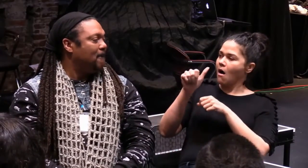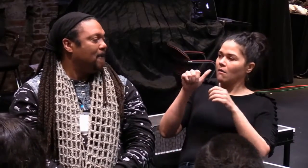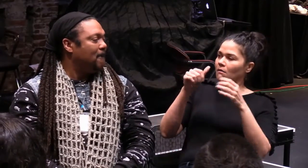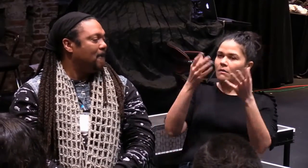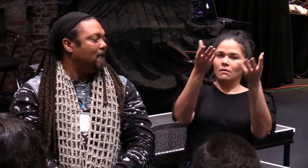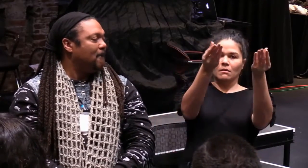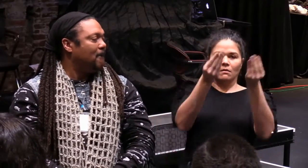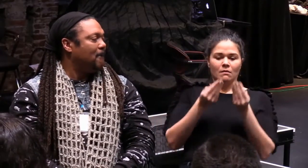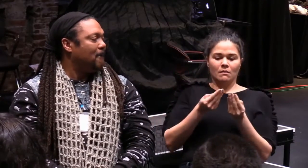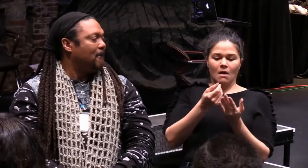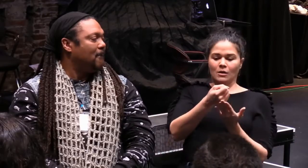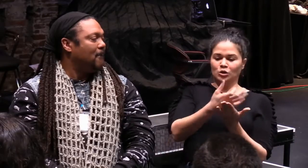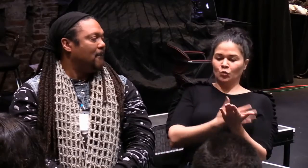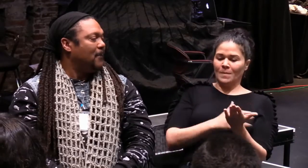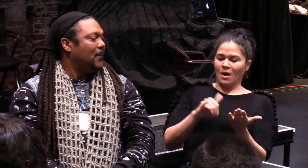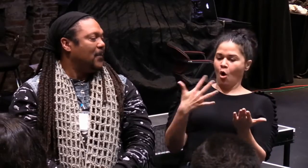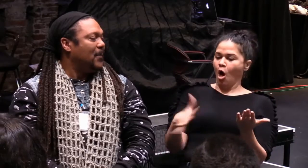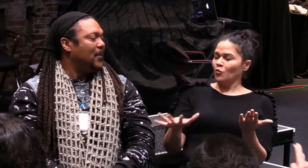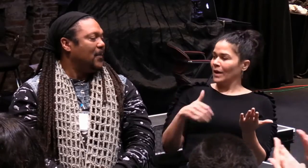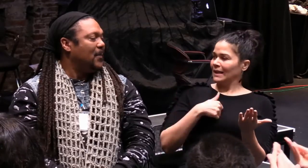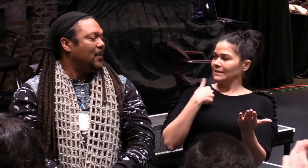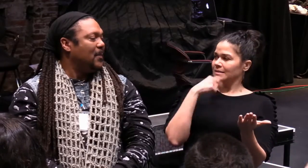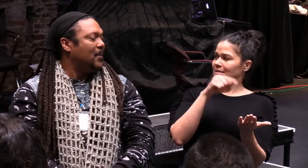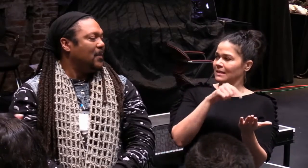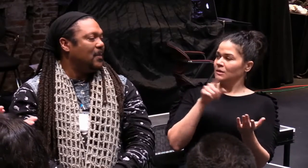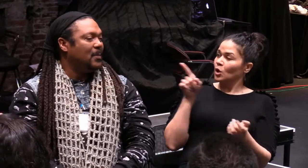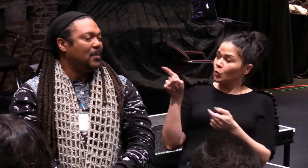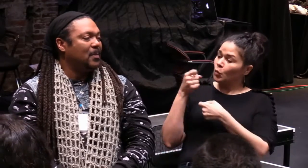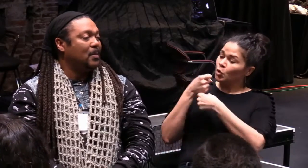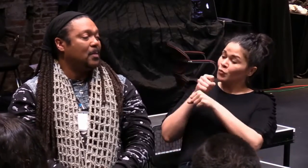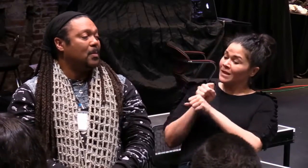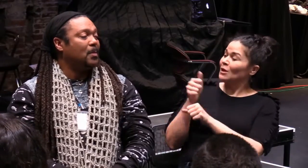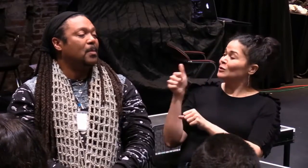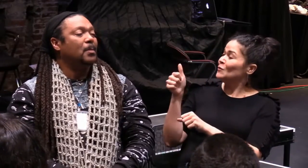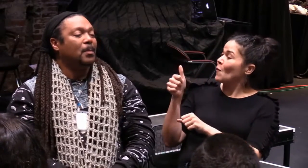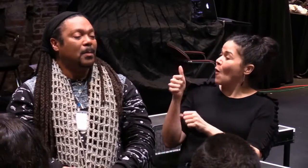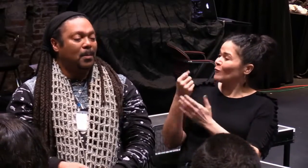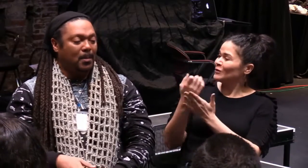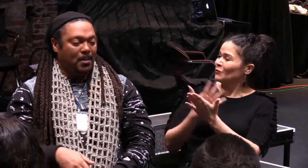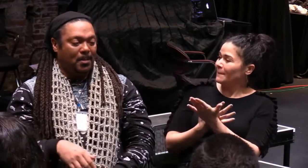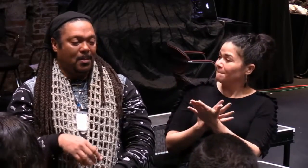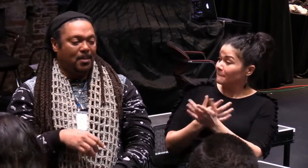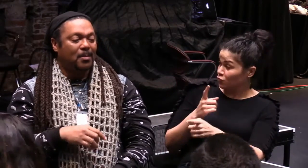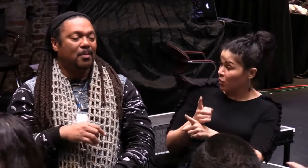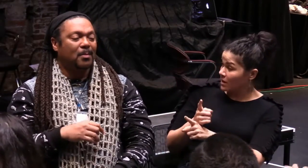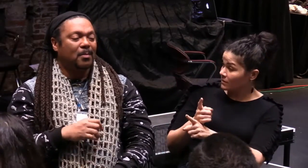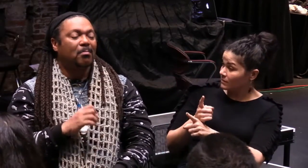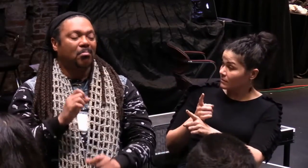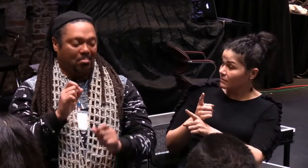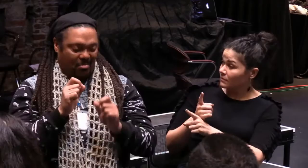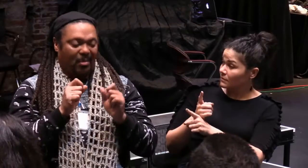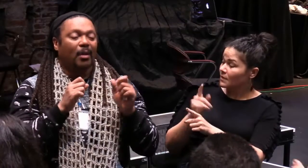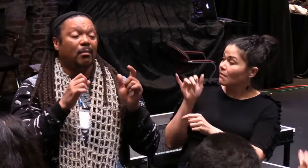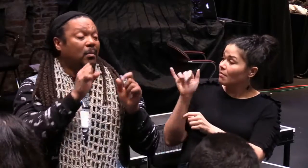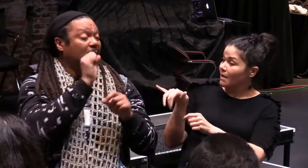original works and not being married to the script as it comes to you, but